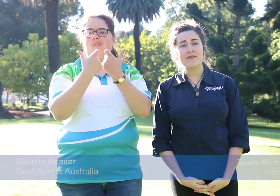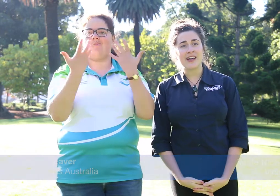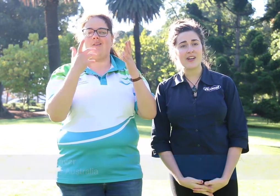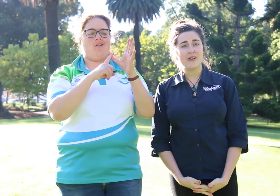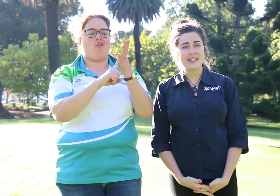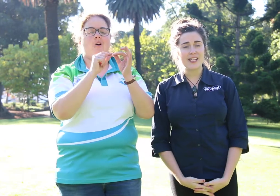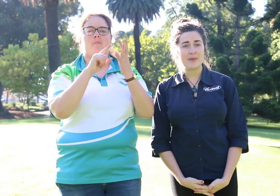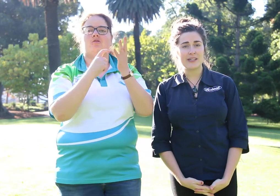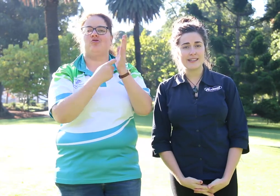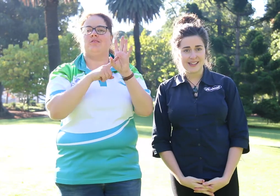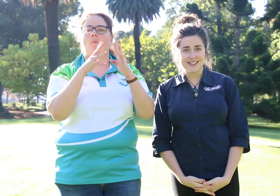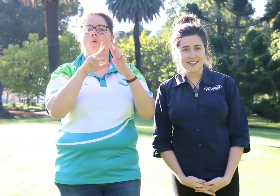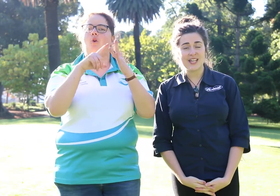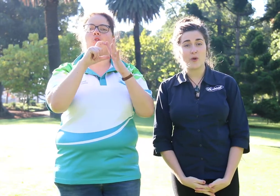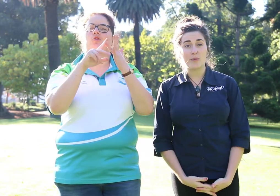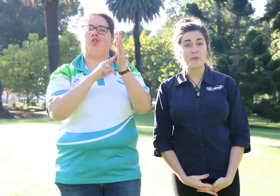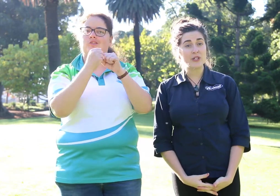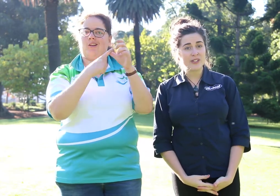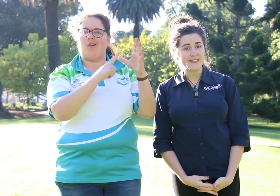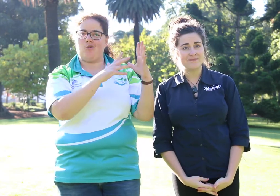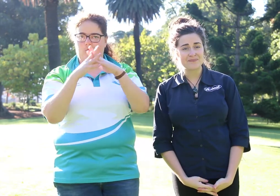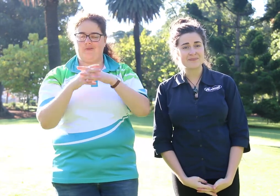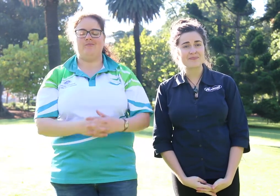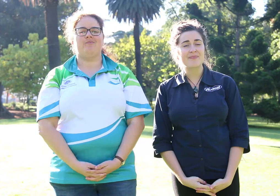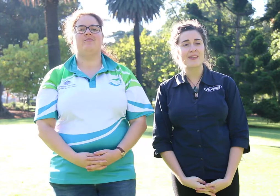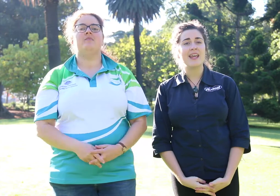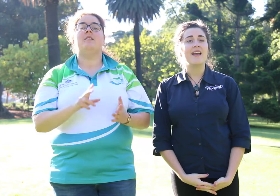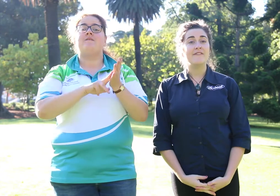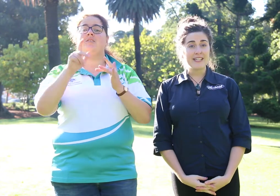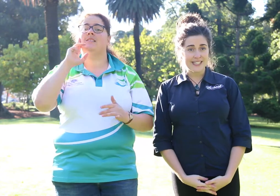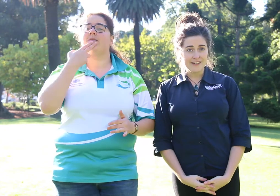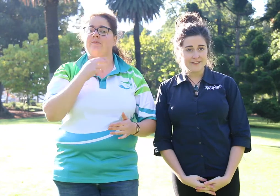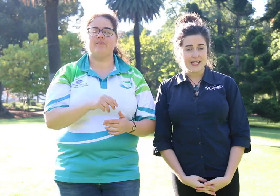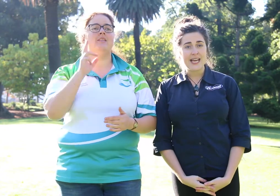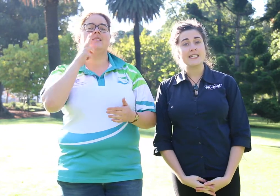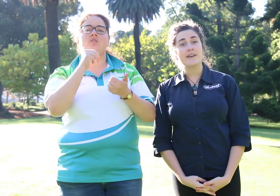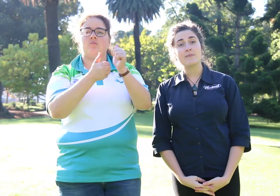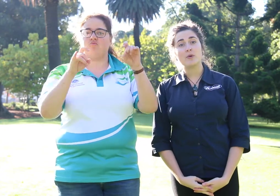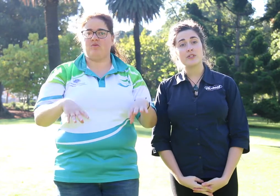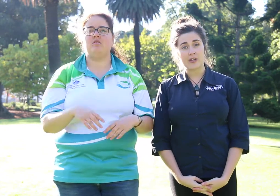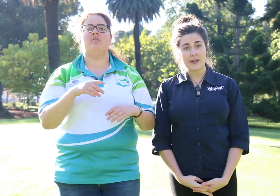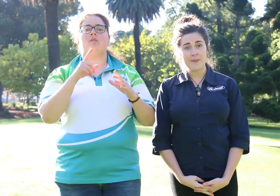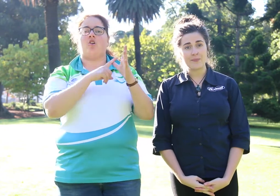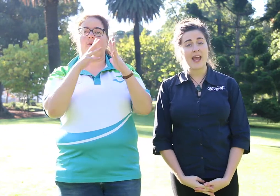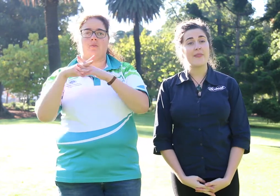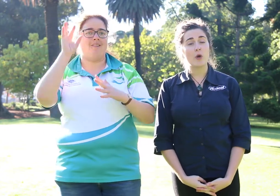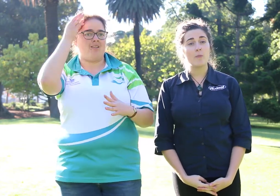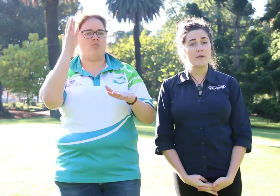providing Auslan community classes in Aubrey Wodonga. VicDeaf, Deaf Sports Australia and the Aubrey